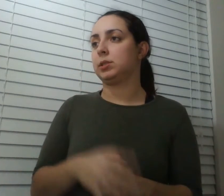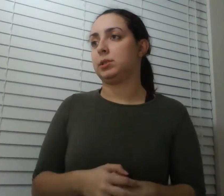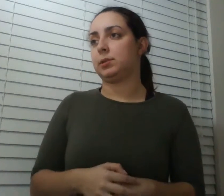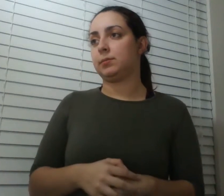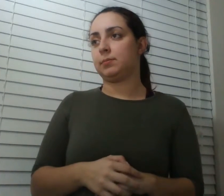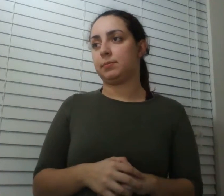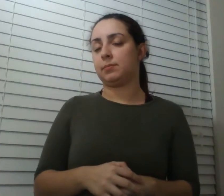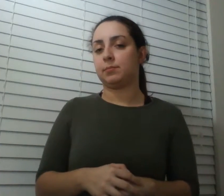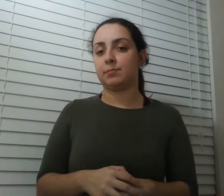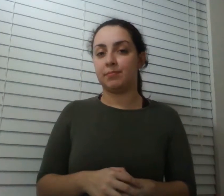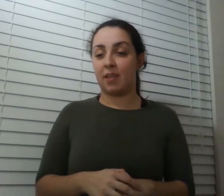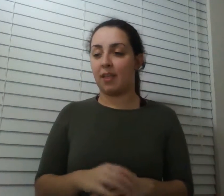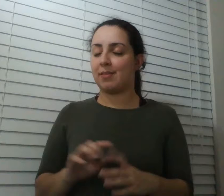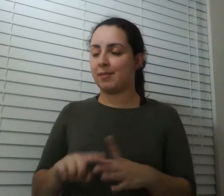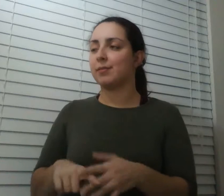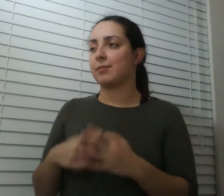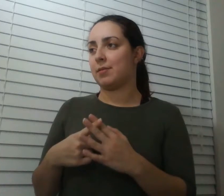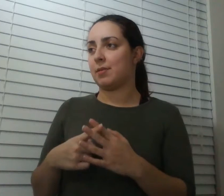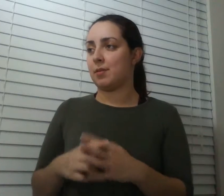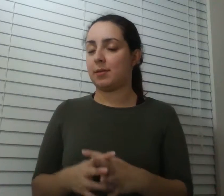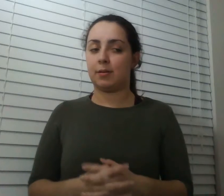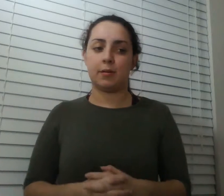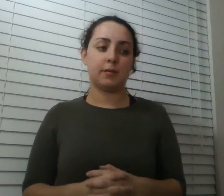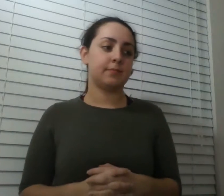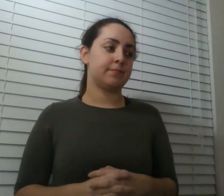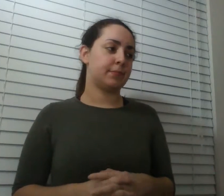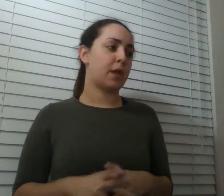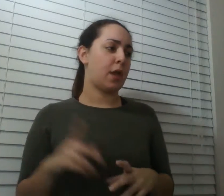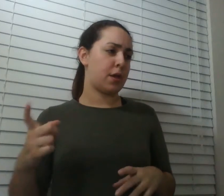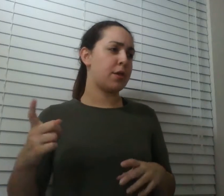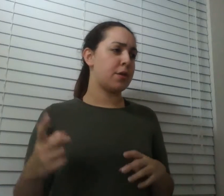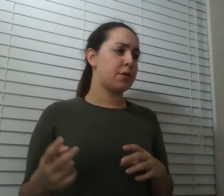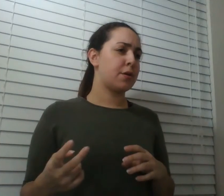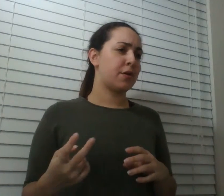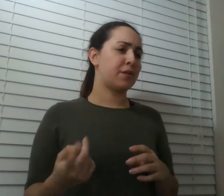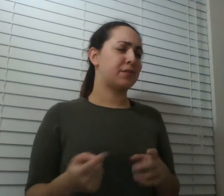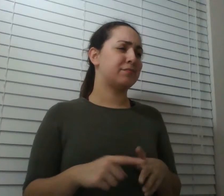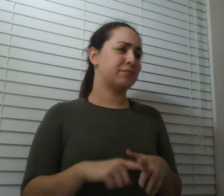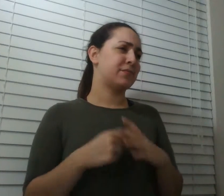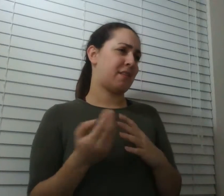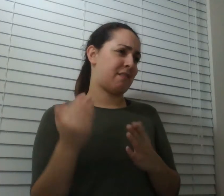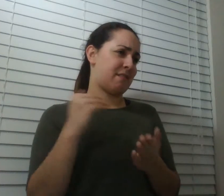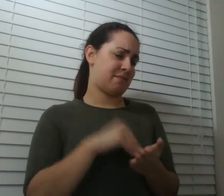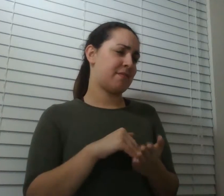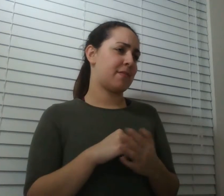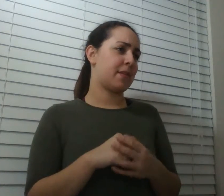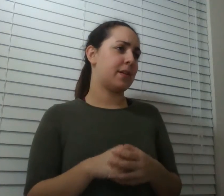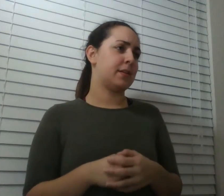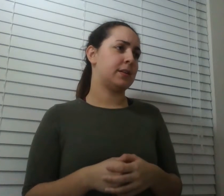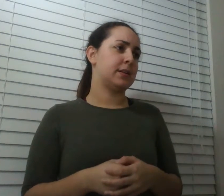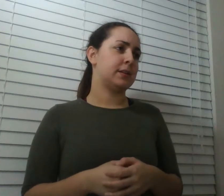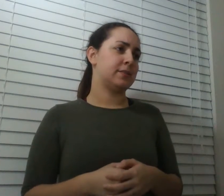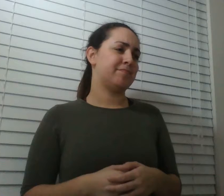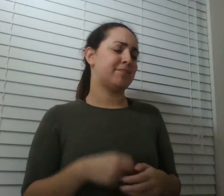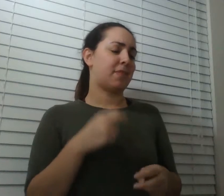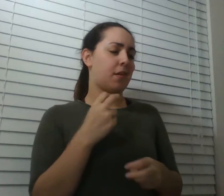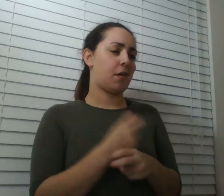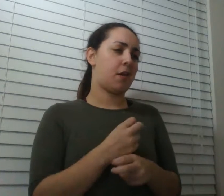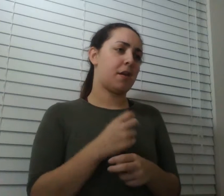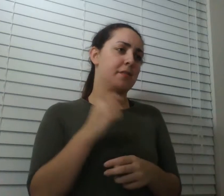and then it's on i don't want to get into it yeah you'll bounce back tough day at this point what do you know all i know